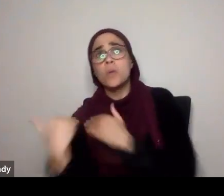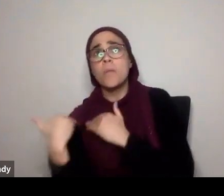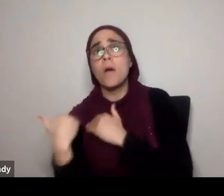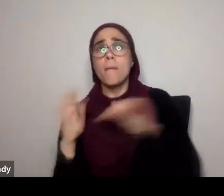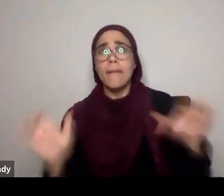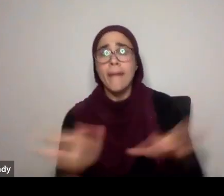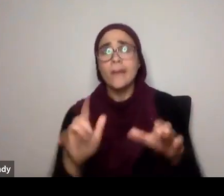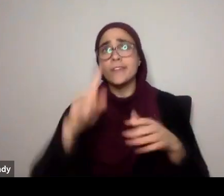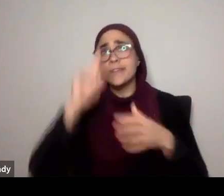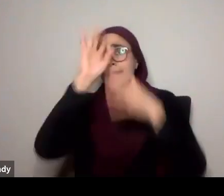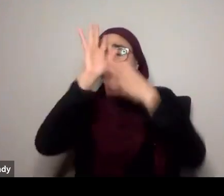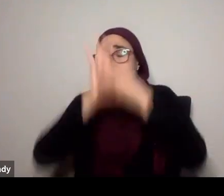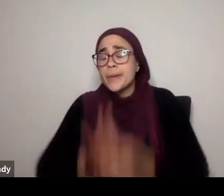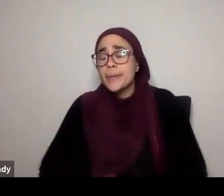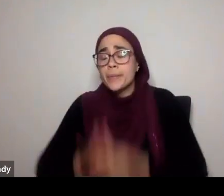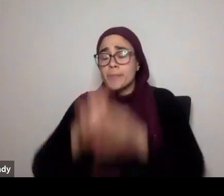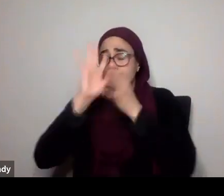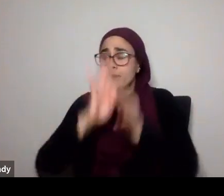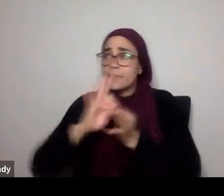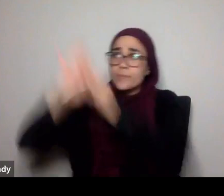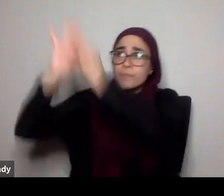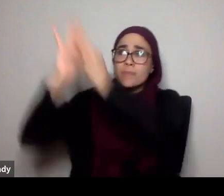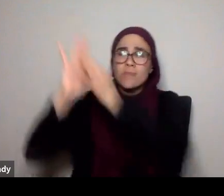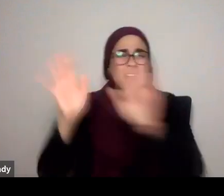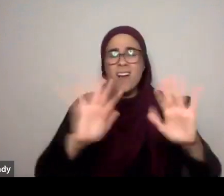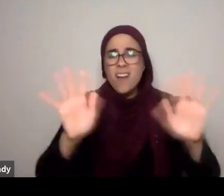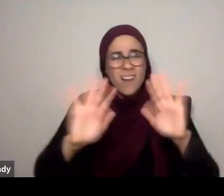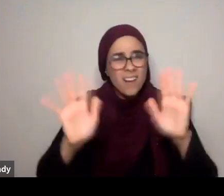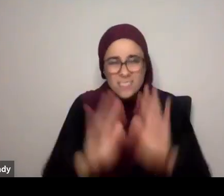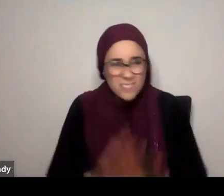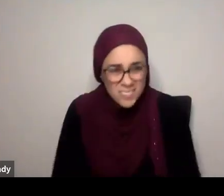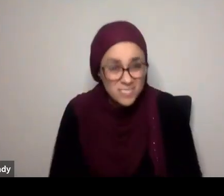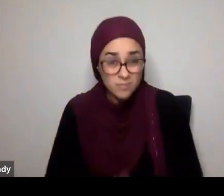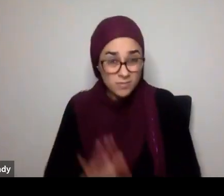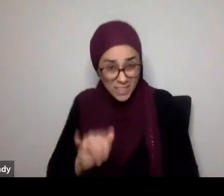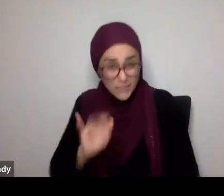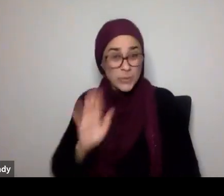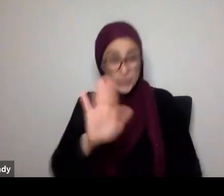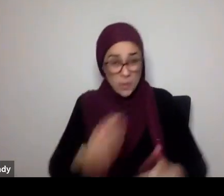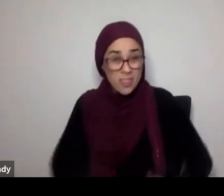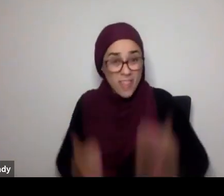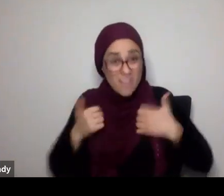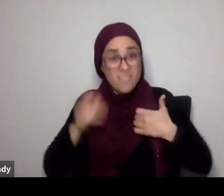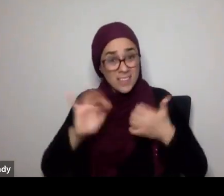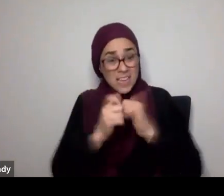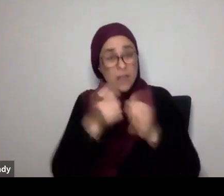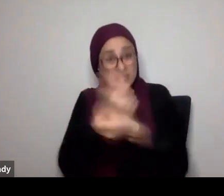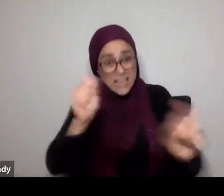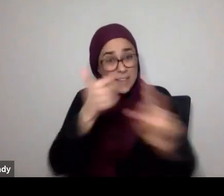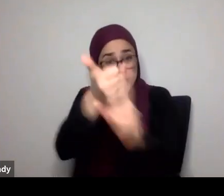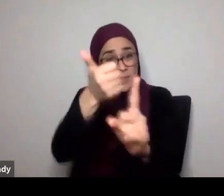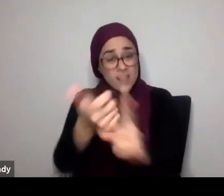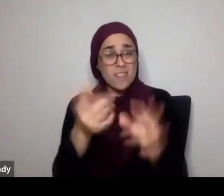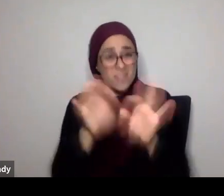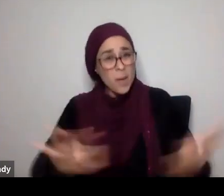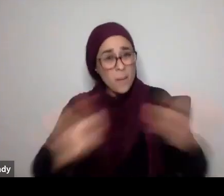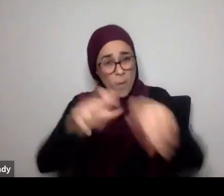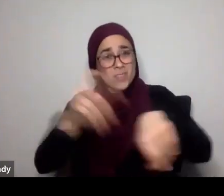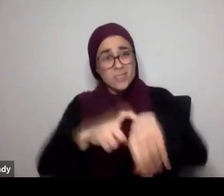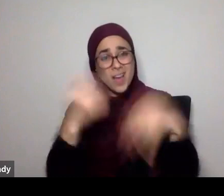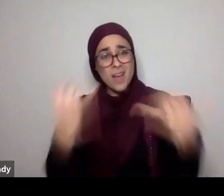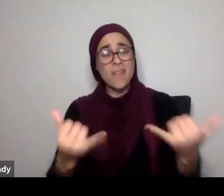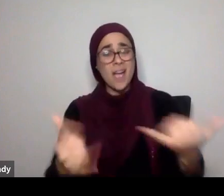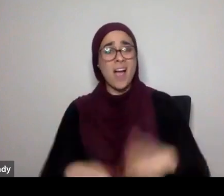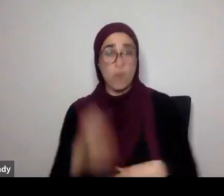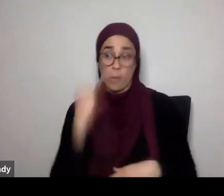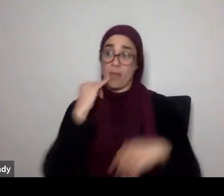in mindful meditation, engage in reflection, don't do that, this is your life, this is salvation, you have to make time, if you don't make time for your salvation,